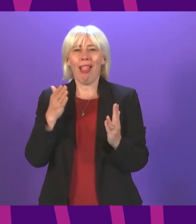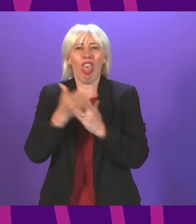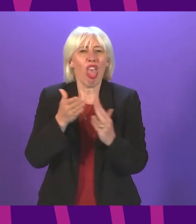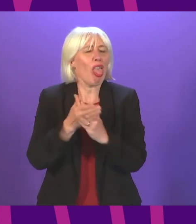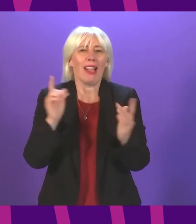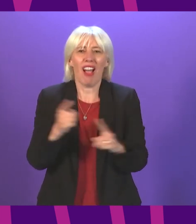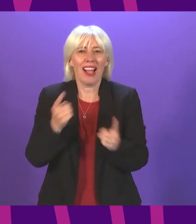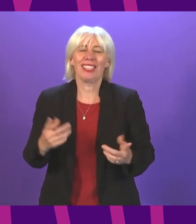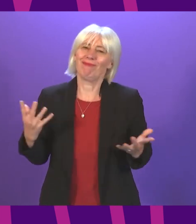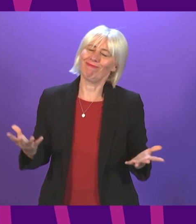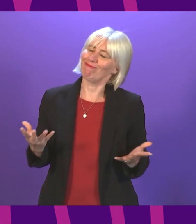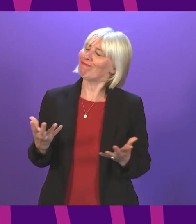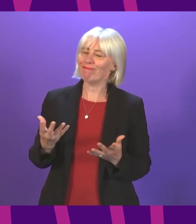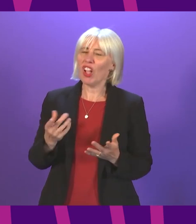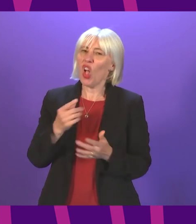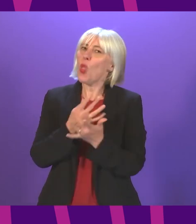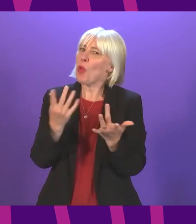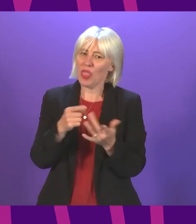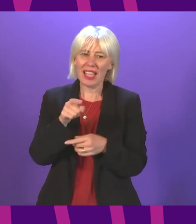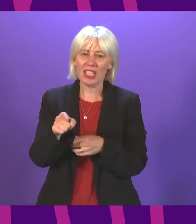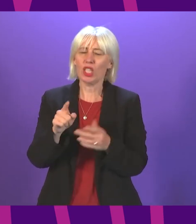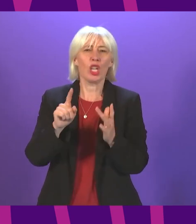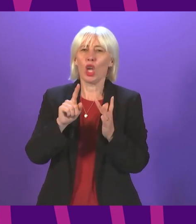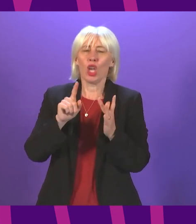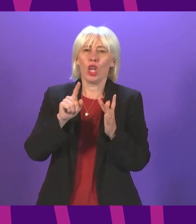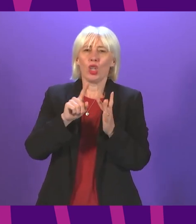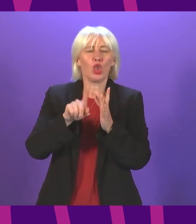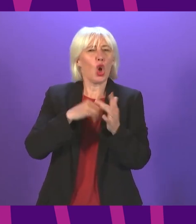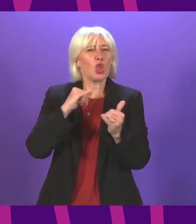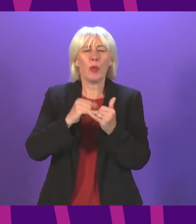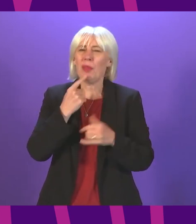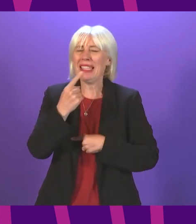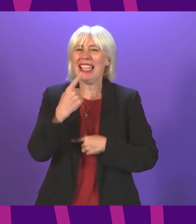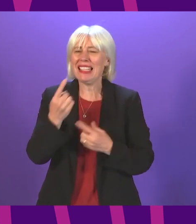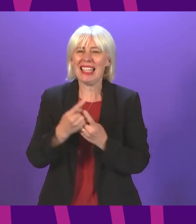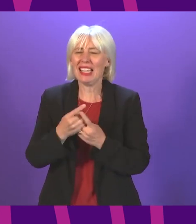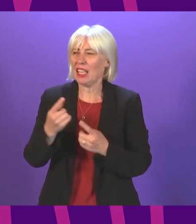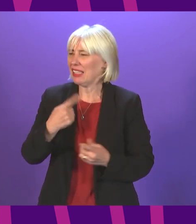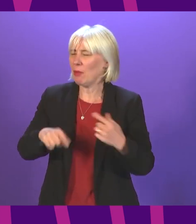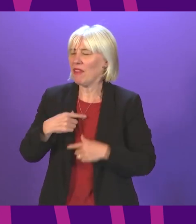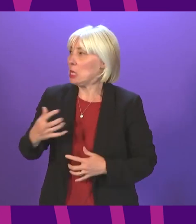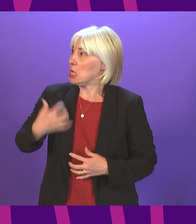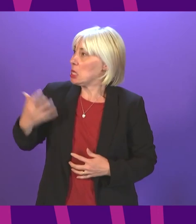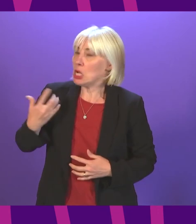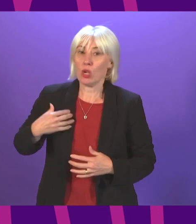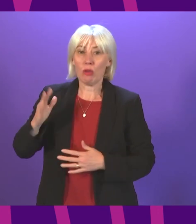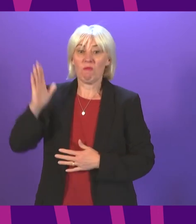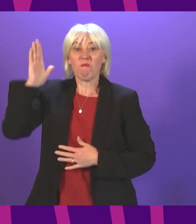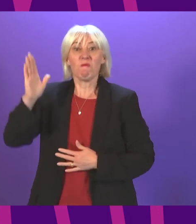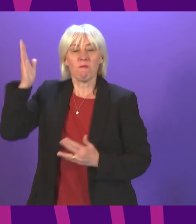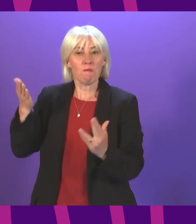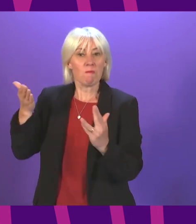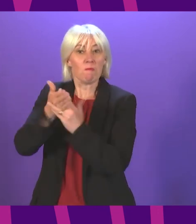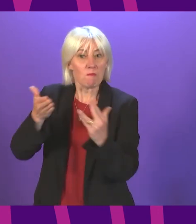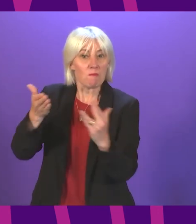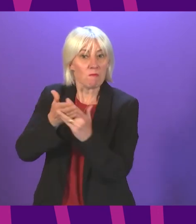Because clearly there were many things that were just said by the Deputy First Minister that some of us on these benches would like to have